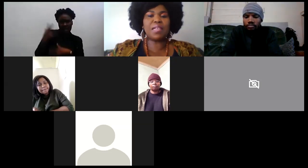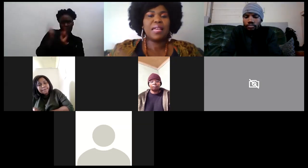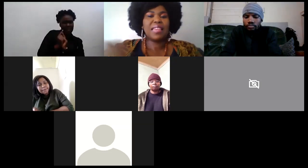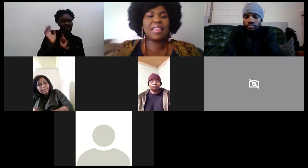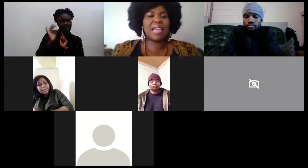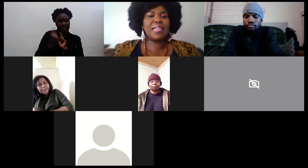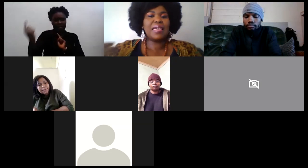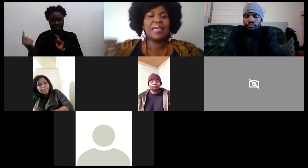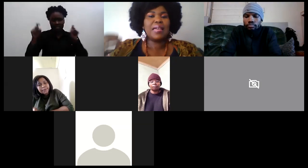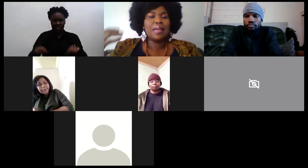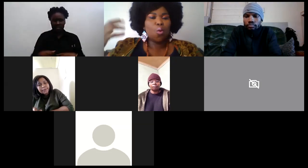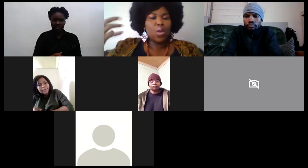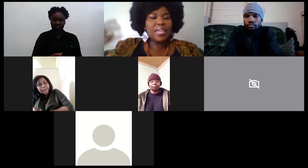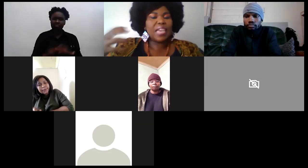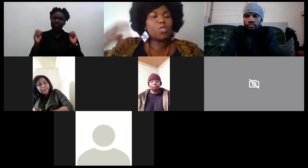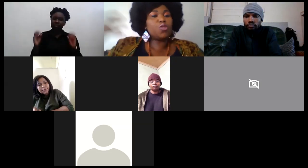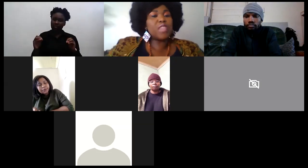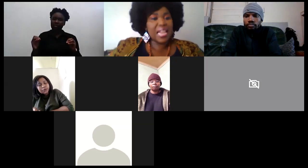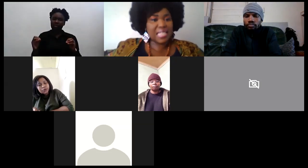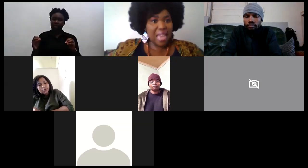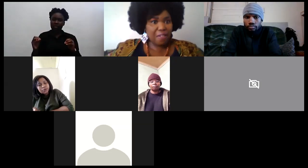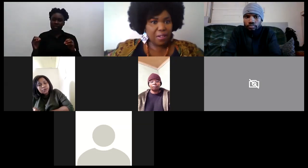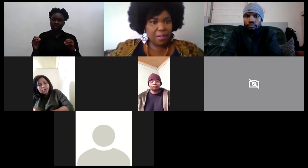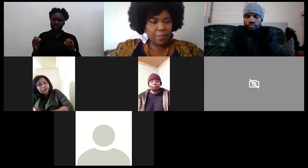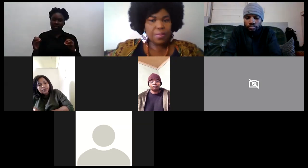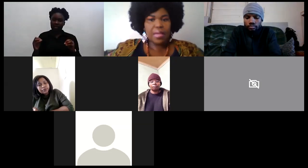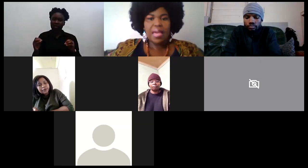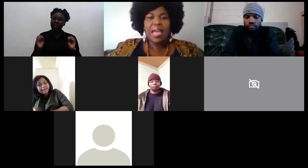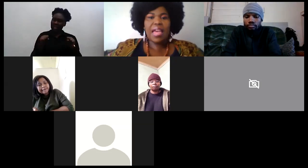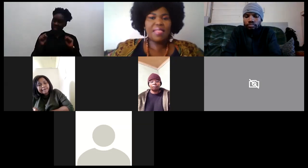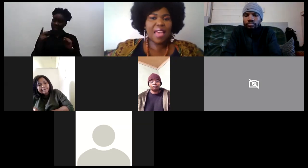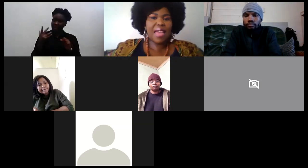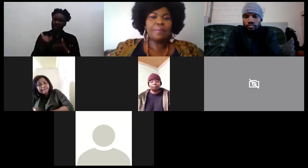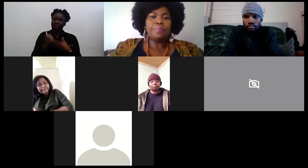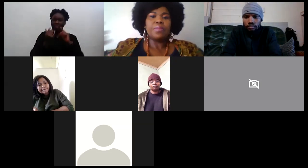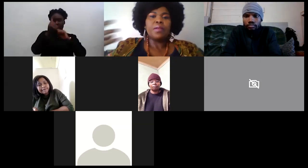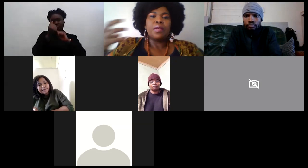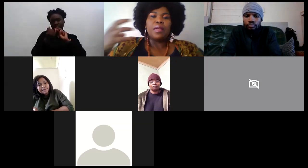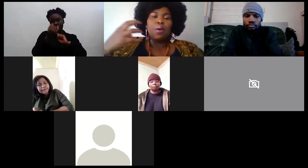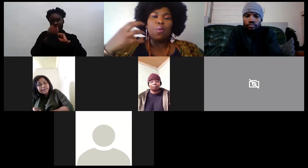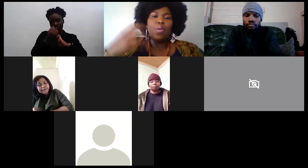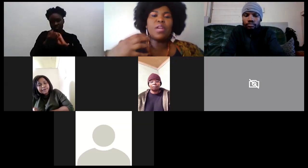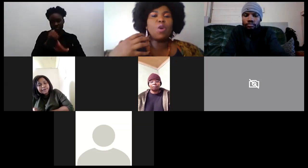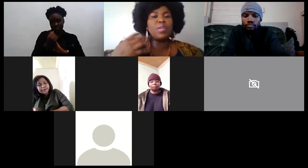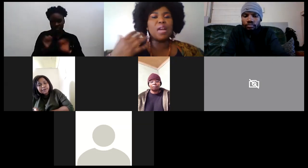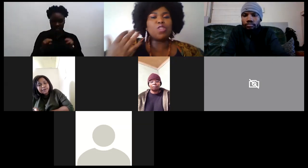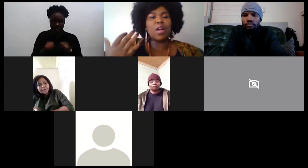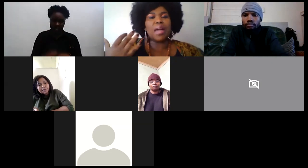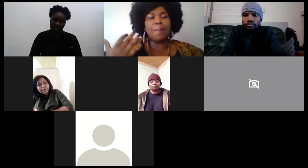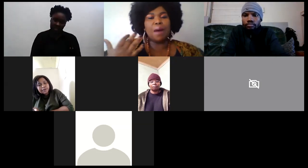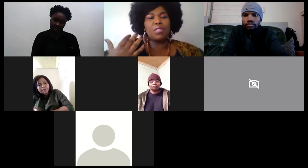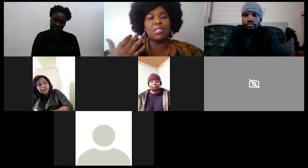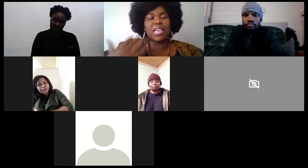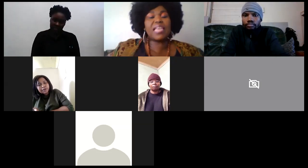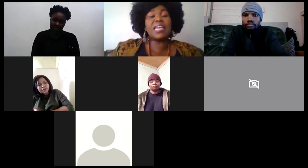something that then will get you to the next level and then we're going now to